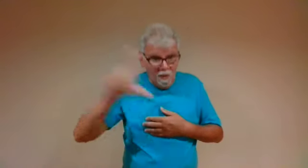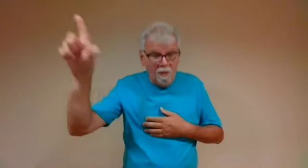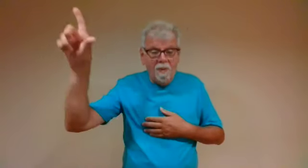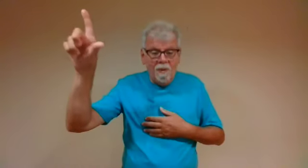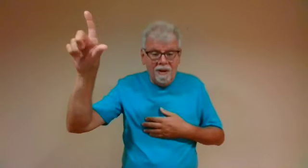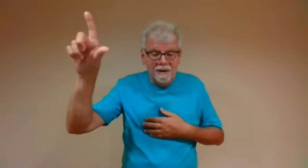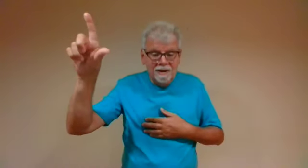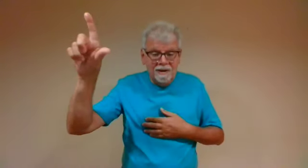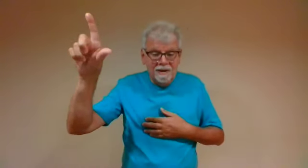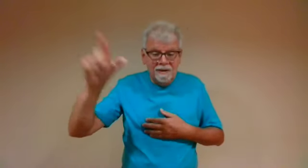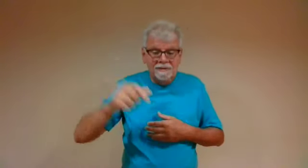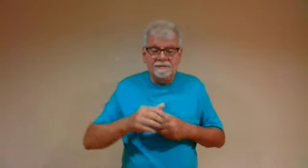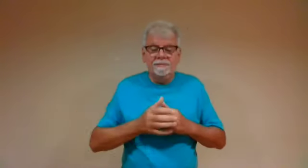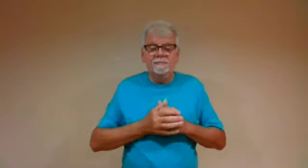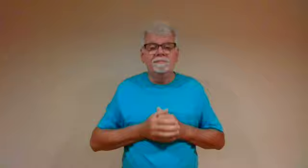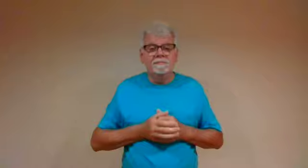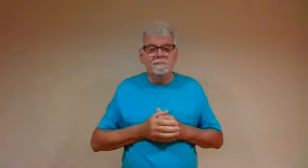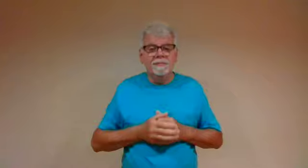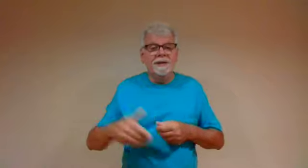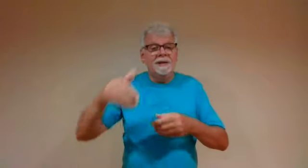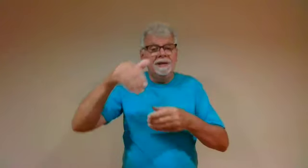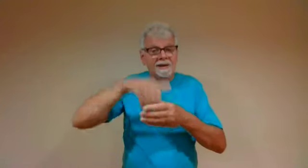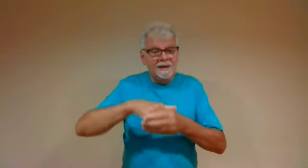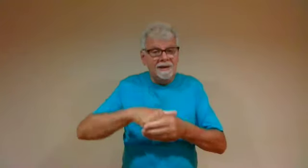to the Lord in your hearts.